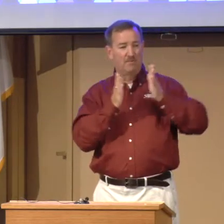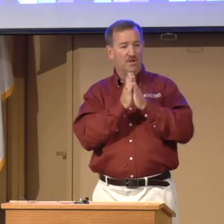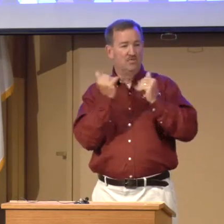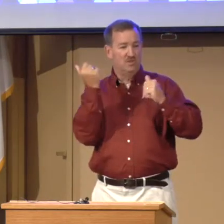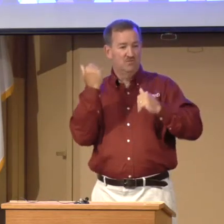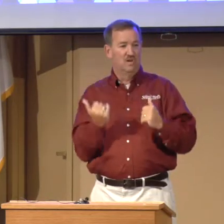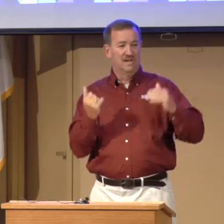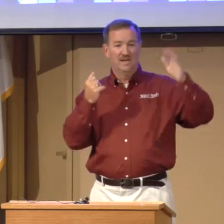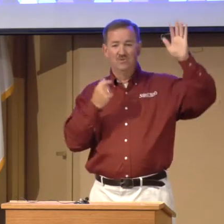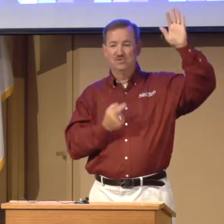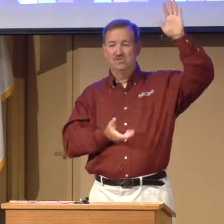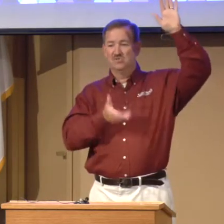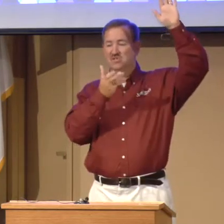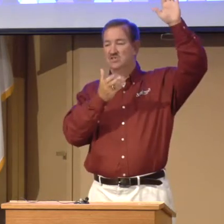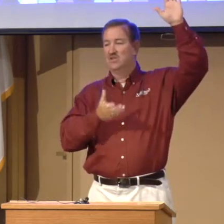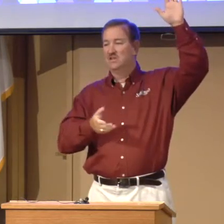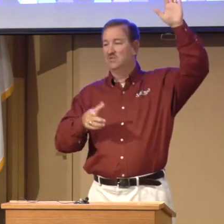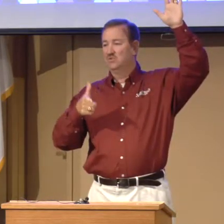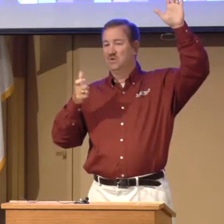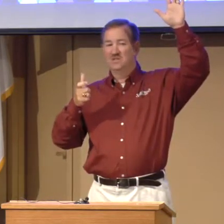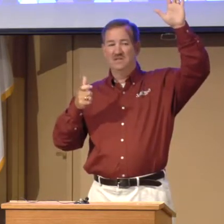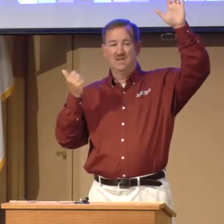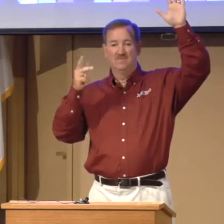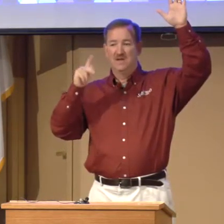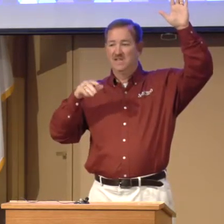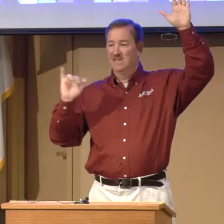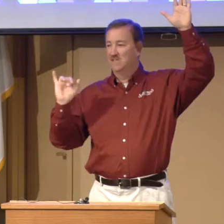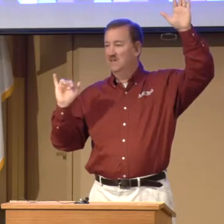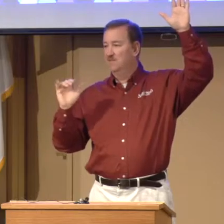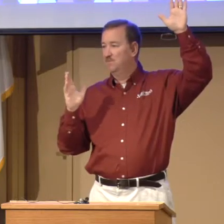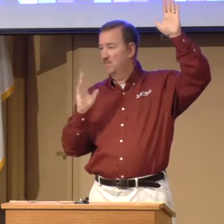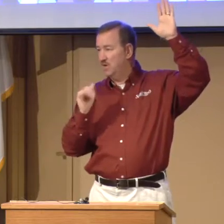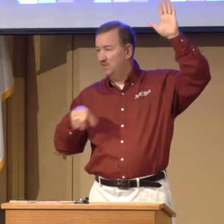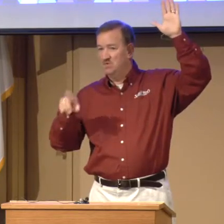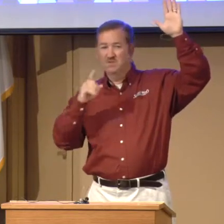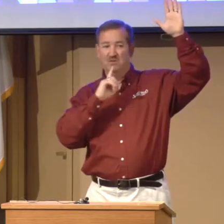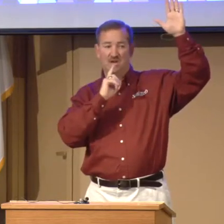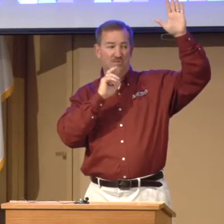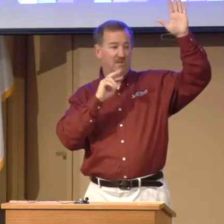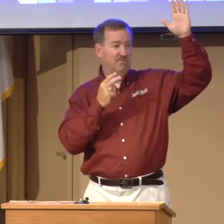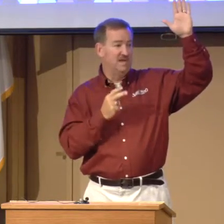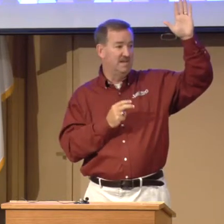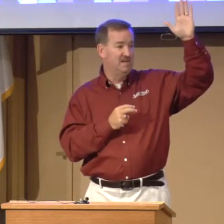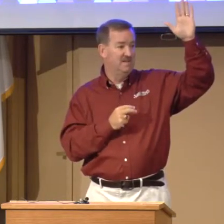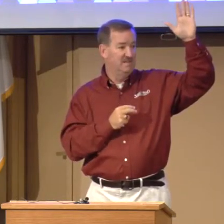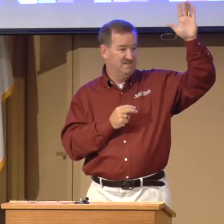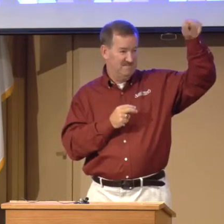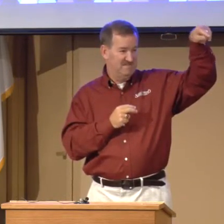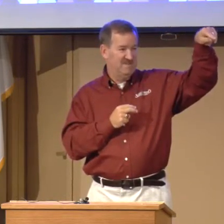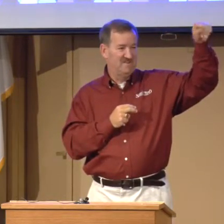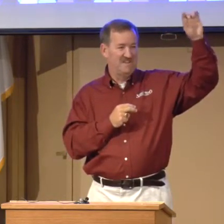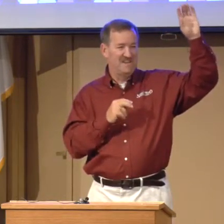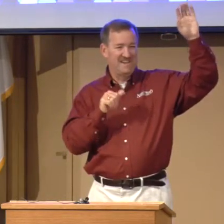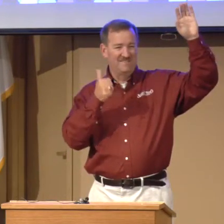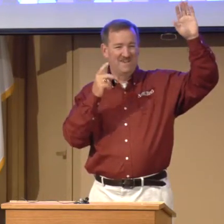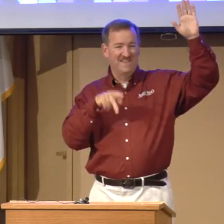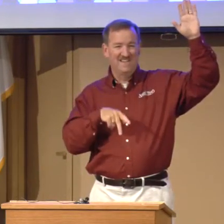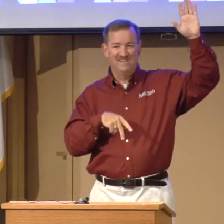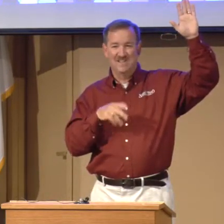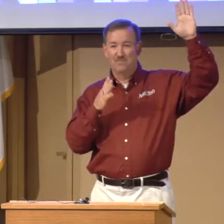prayed with you right now. Would you just raise your hand real quickly? Anybody like that? I prayed with you, and I really meant it. All right? Anybody else? I